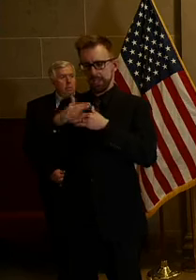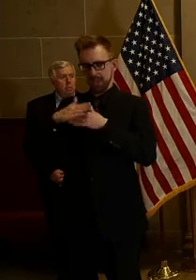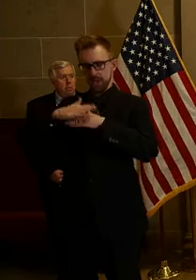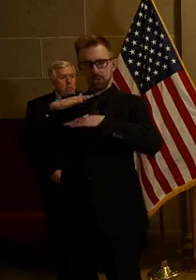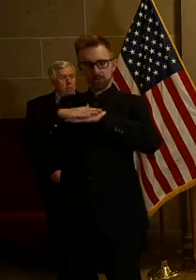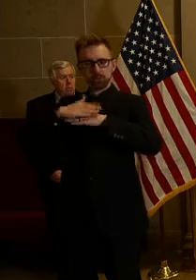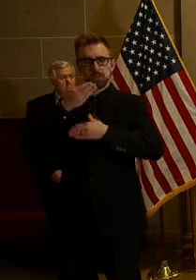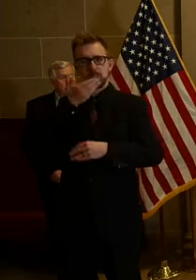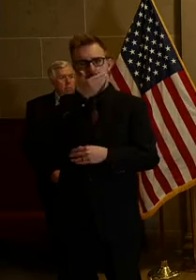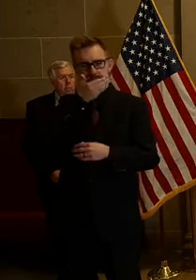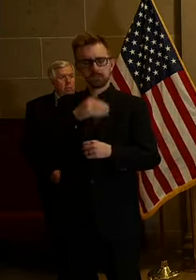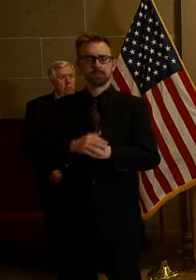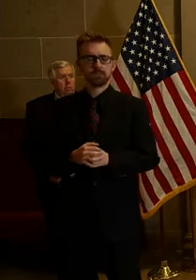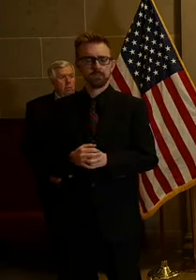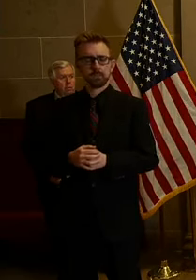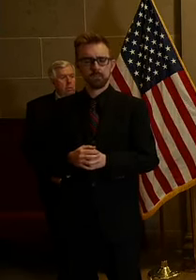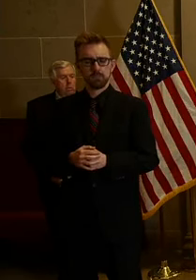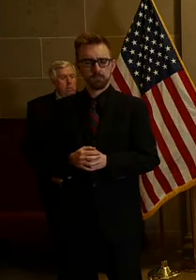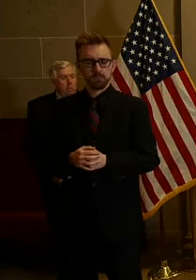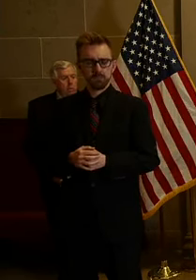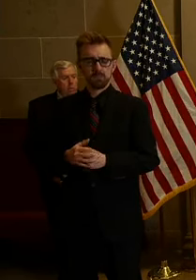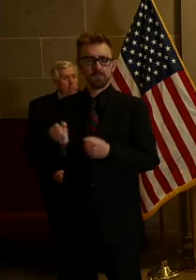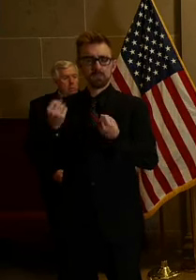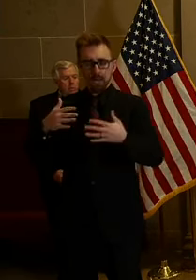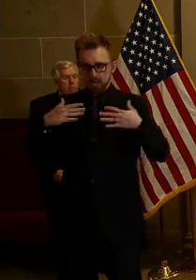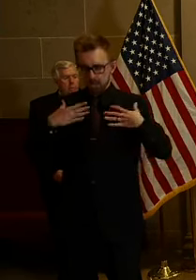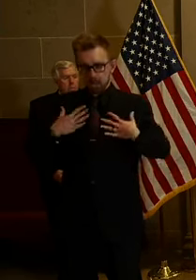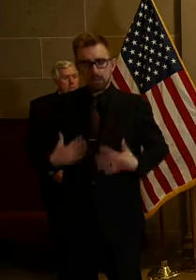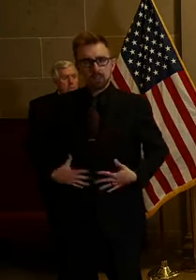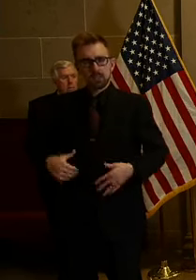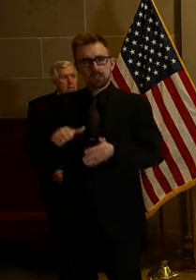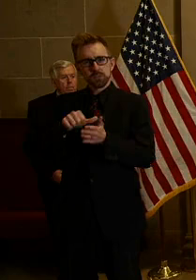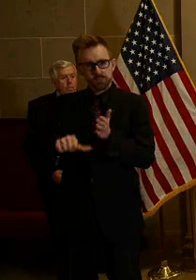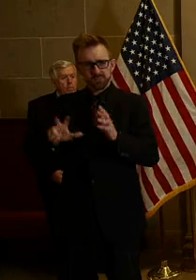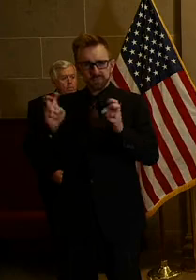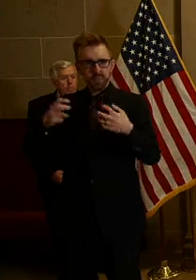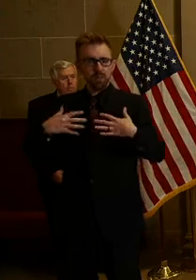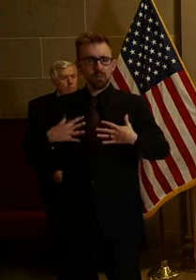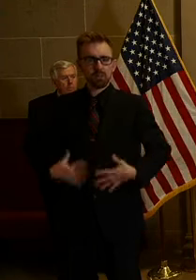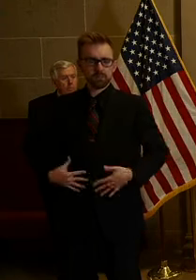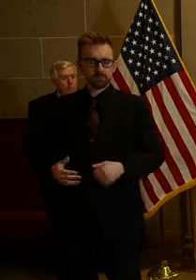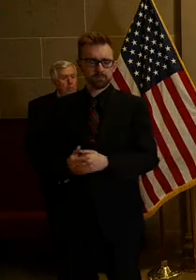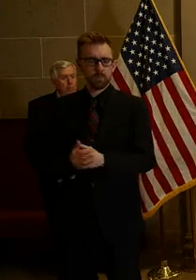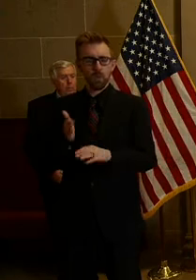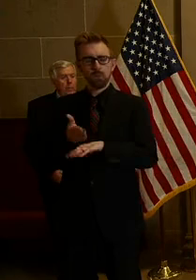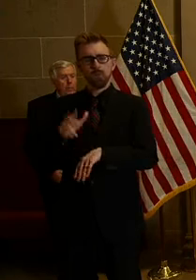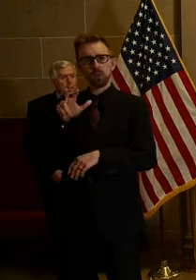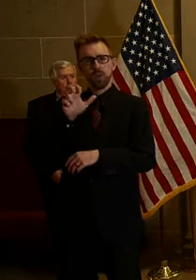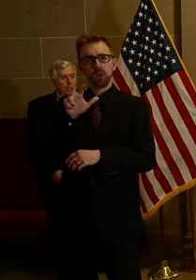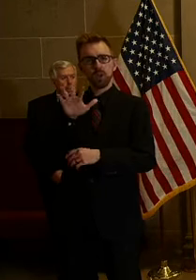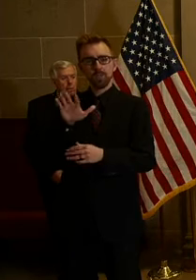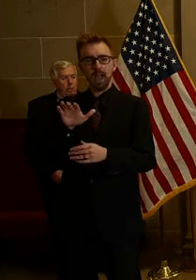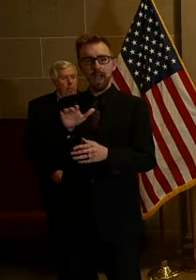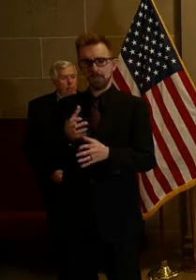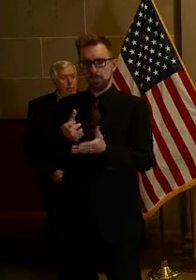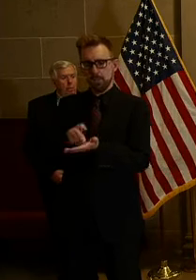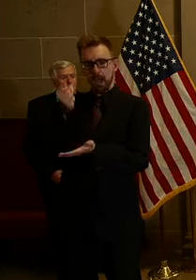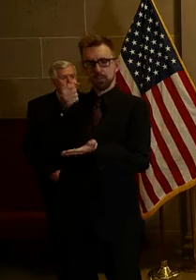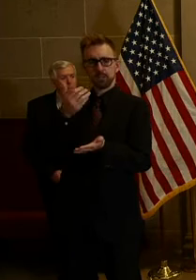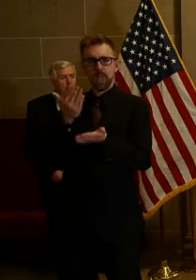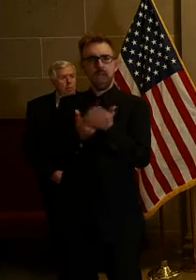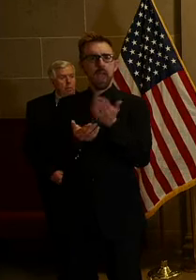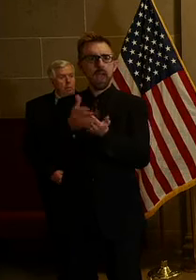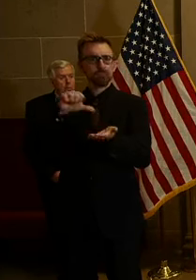more 17.3 million worth of PPE